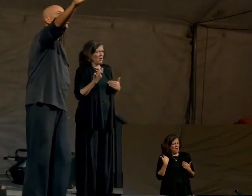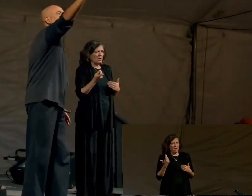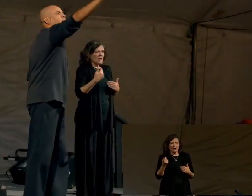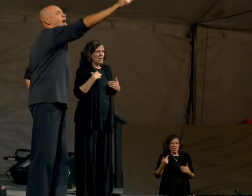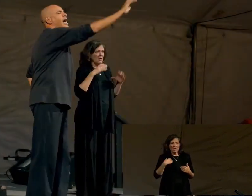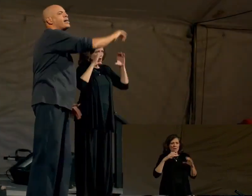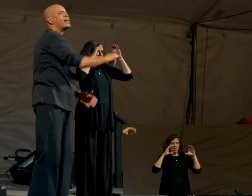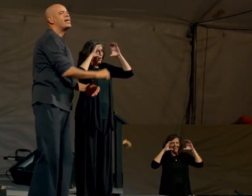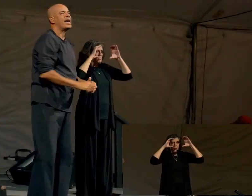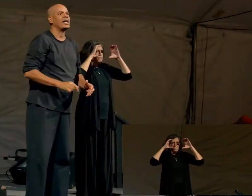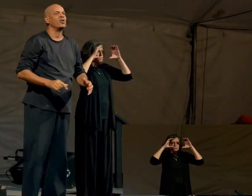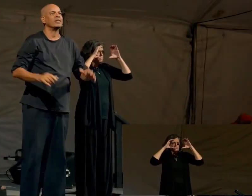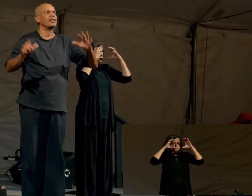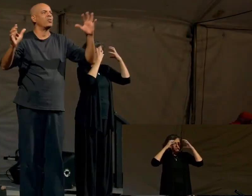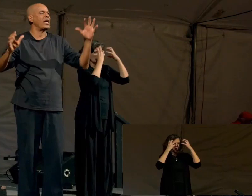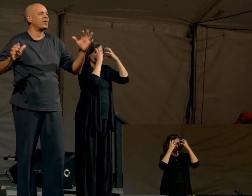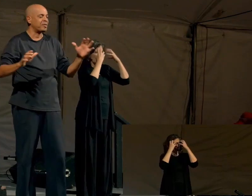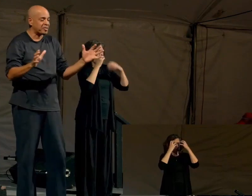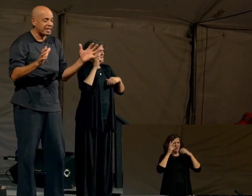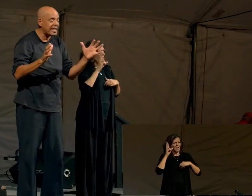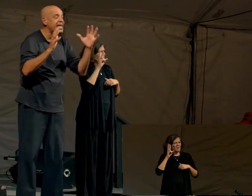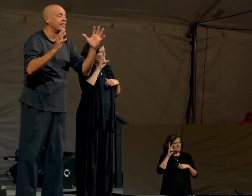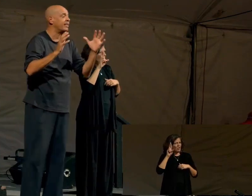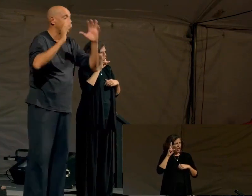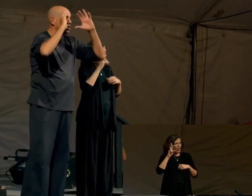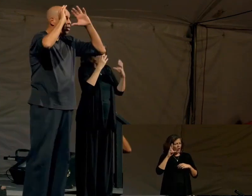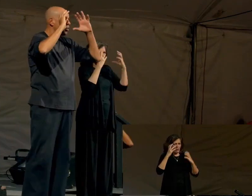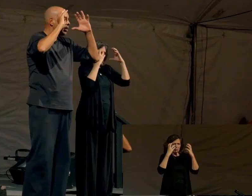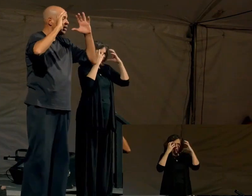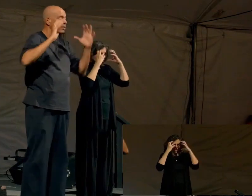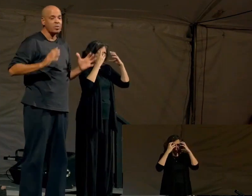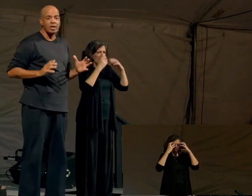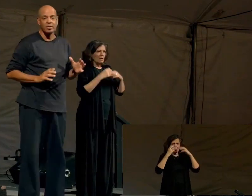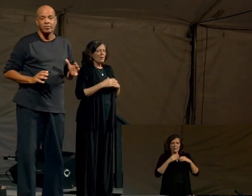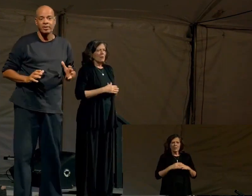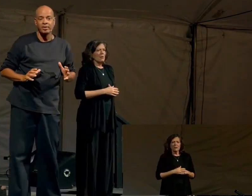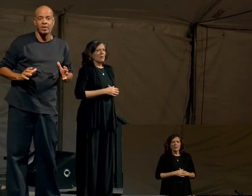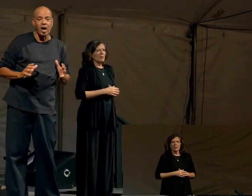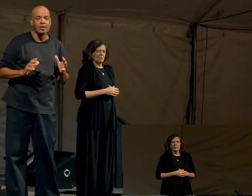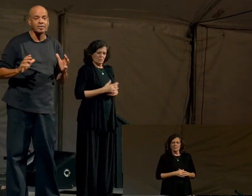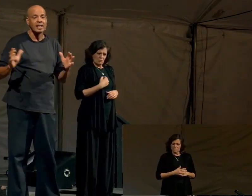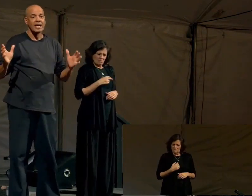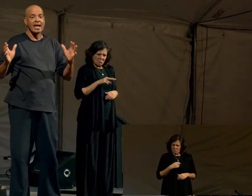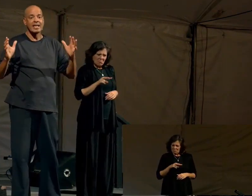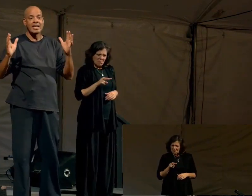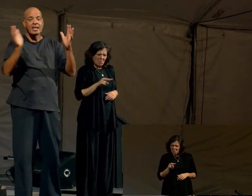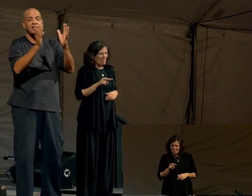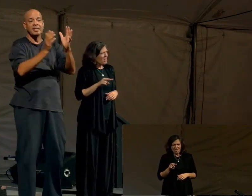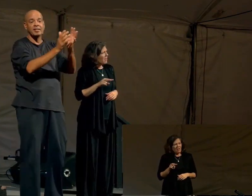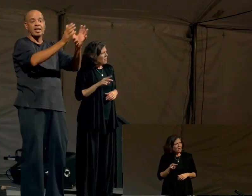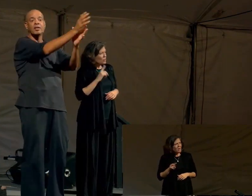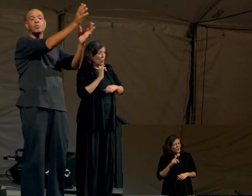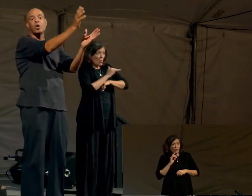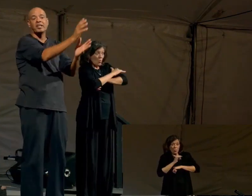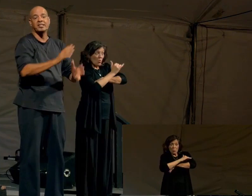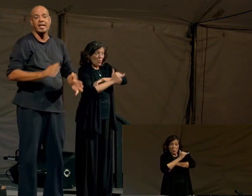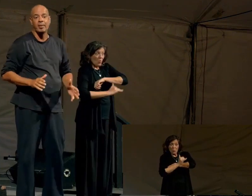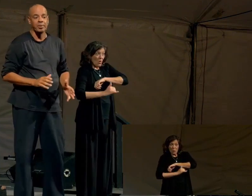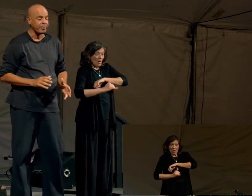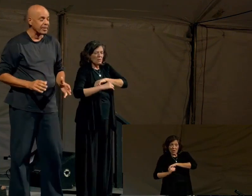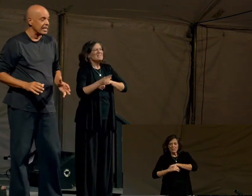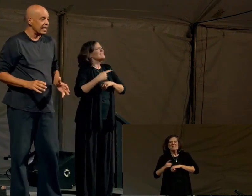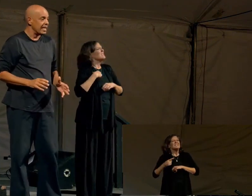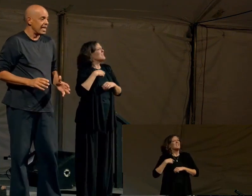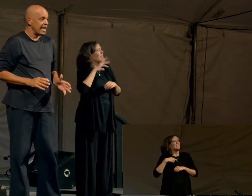see a whale going by. And I looked at the whale, and there was a kid there wearing one of the goggles. And he's in this underwater